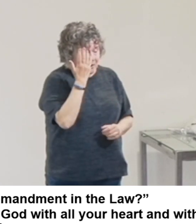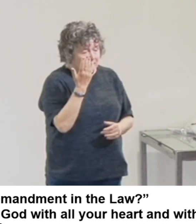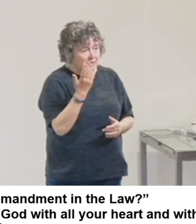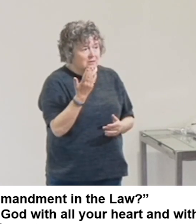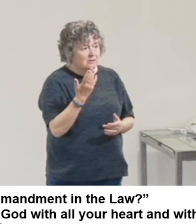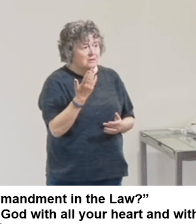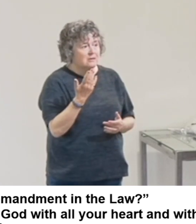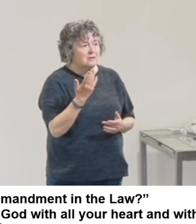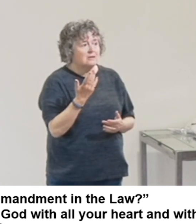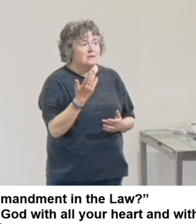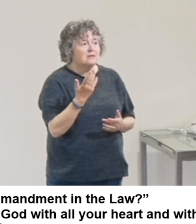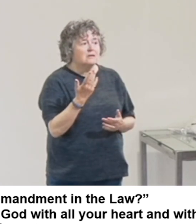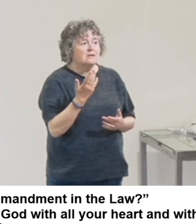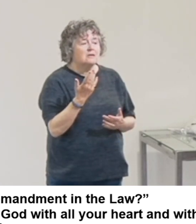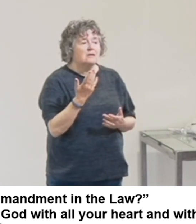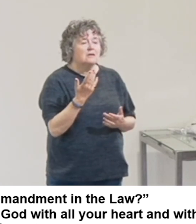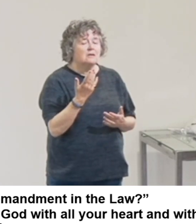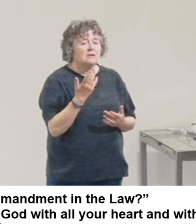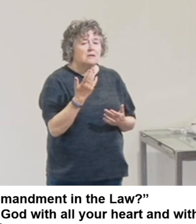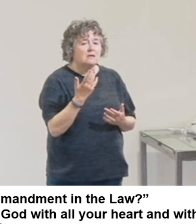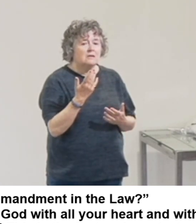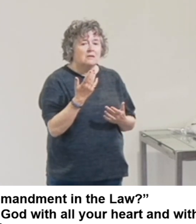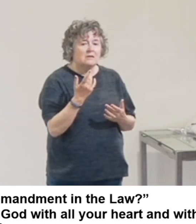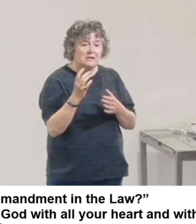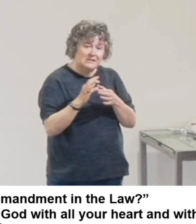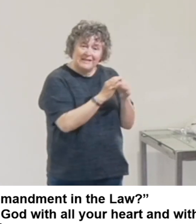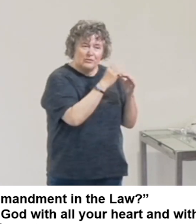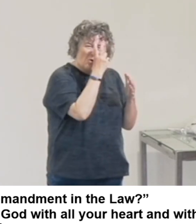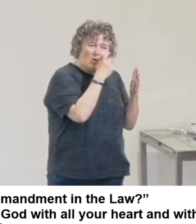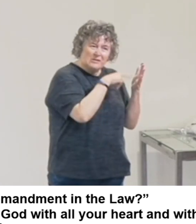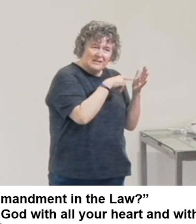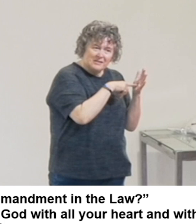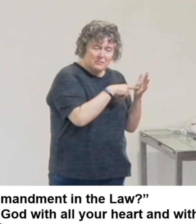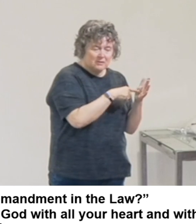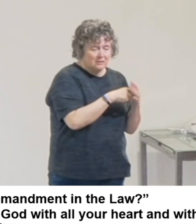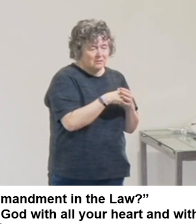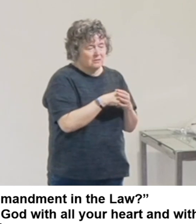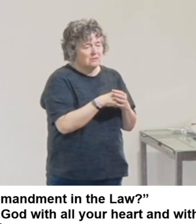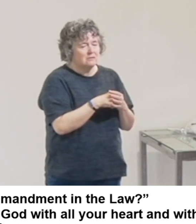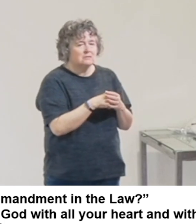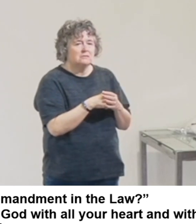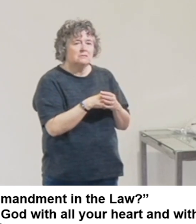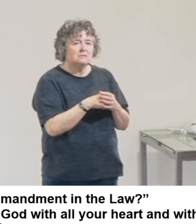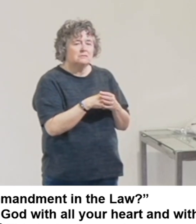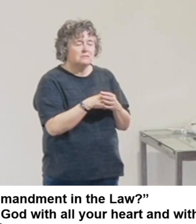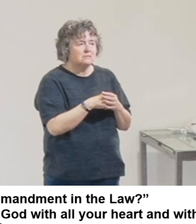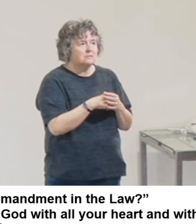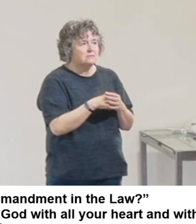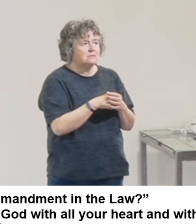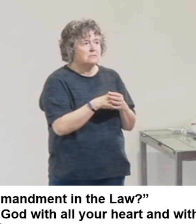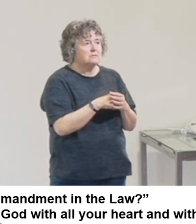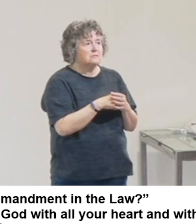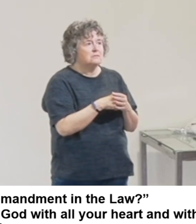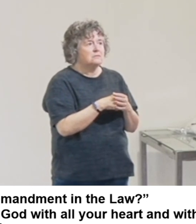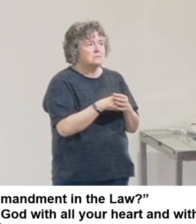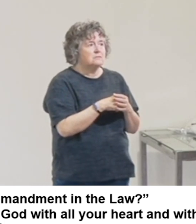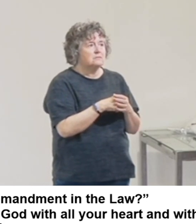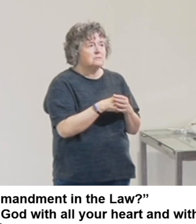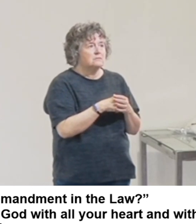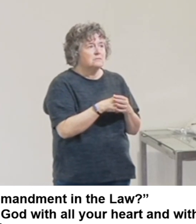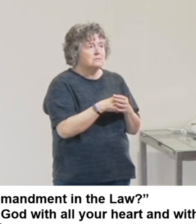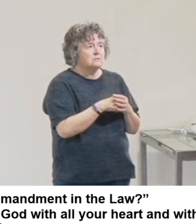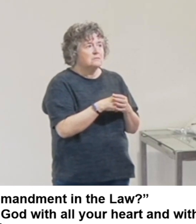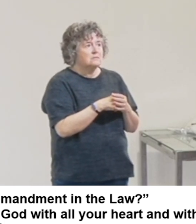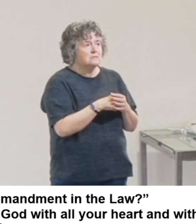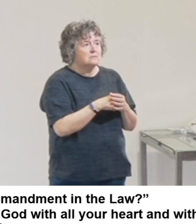first bit comes from Deuteronomy 5, so this is all in the Old Testament, this is all being lived out now, sorry Deuteronomy